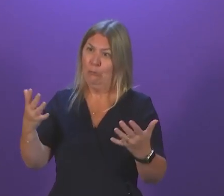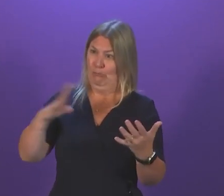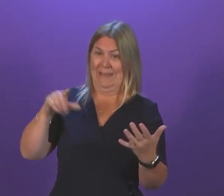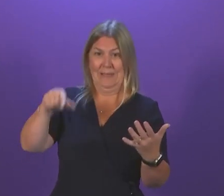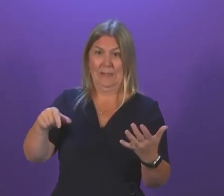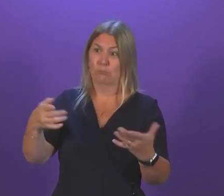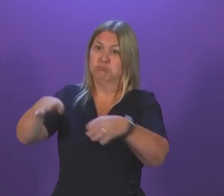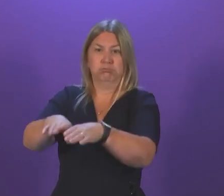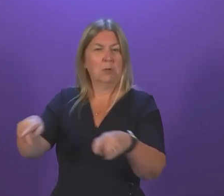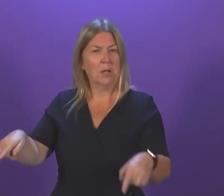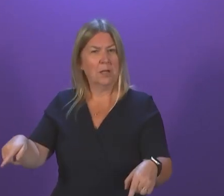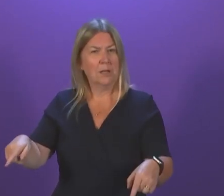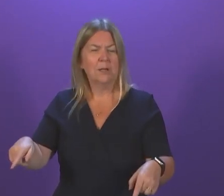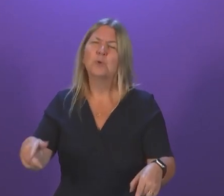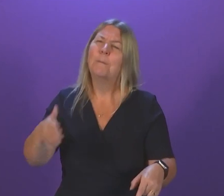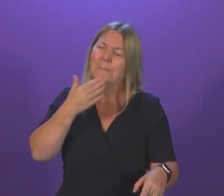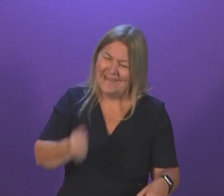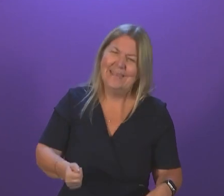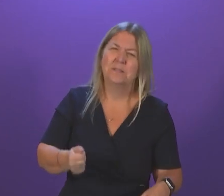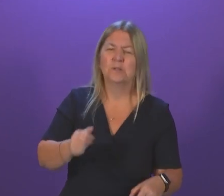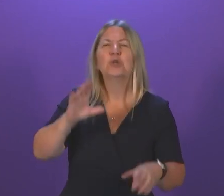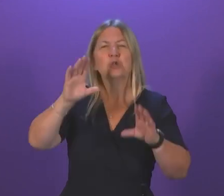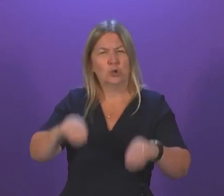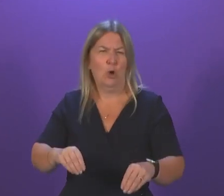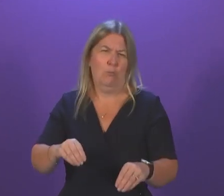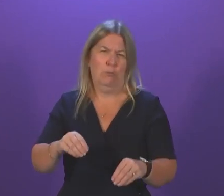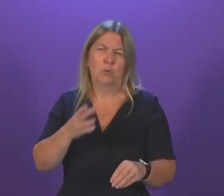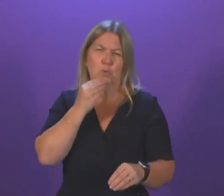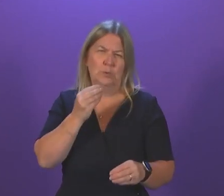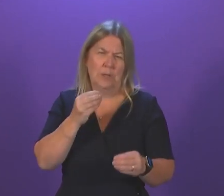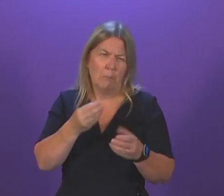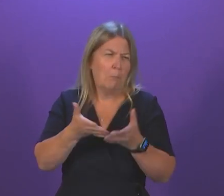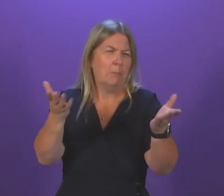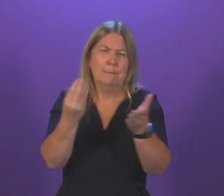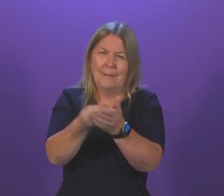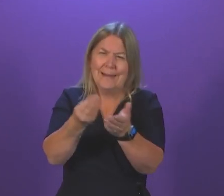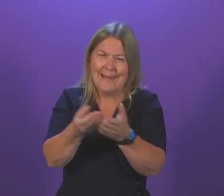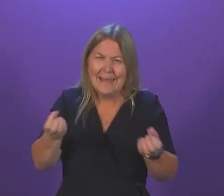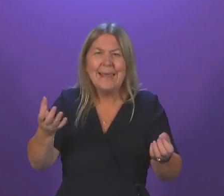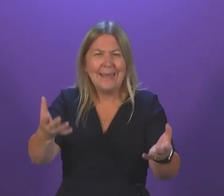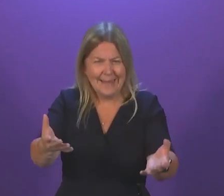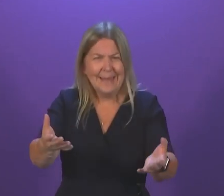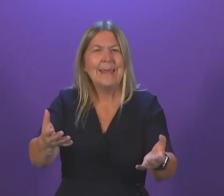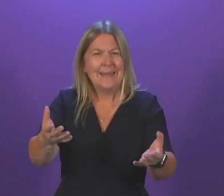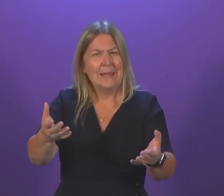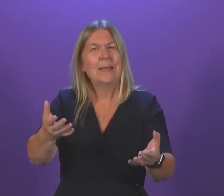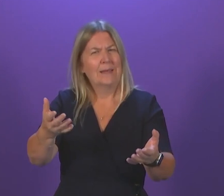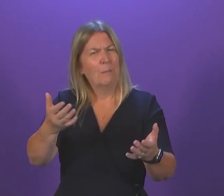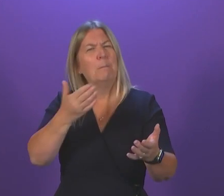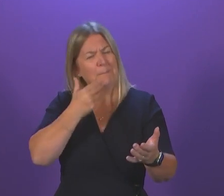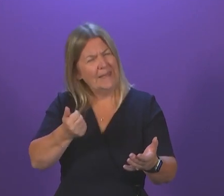to raise our game, stop wasting taxpayers' money, halt the tender process, scraps the email, and stand up for Scottish jobs?